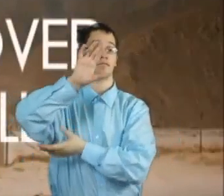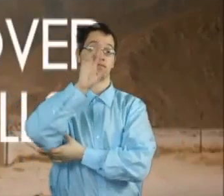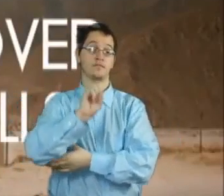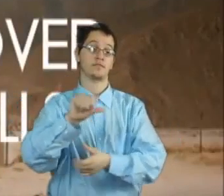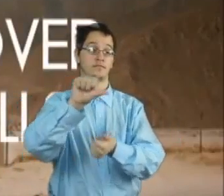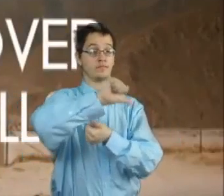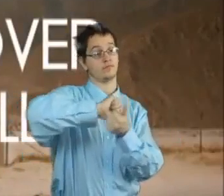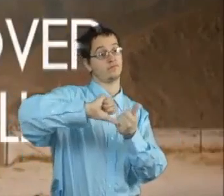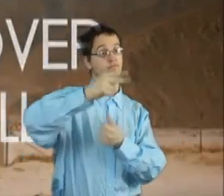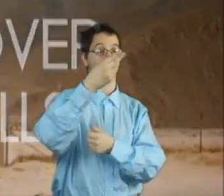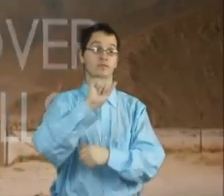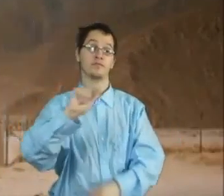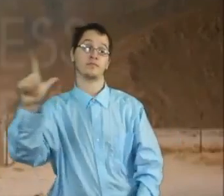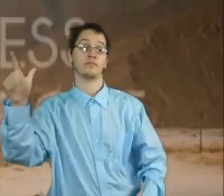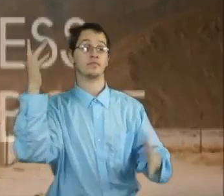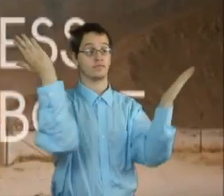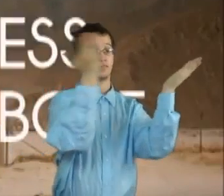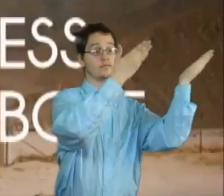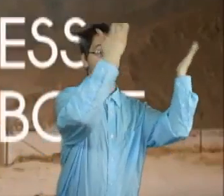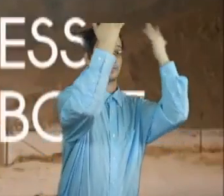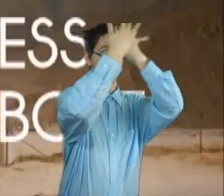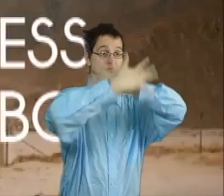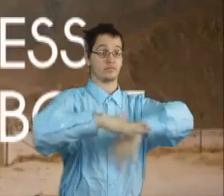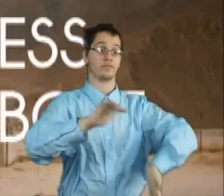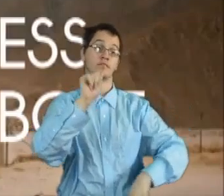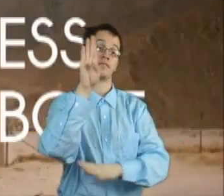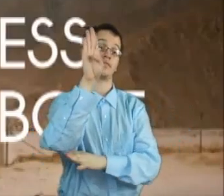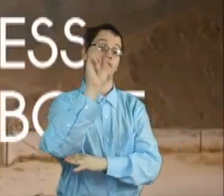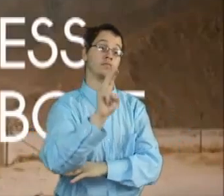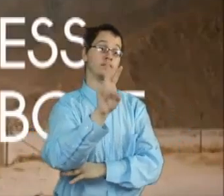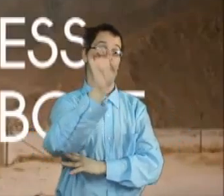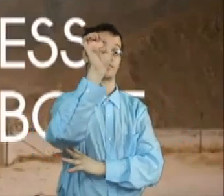all over the hills bringing darkness from above